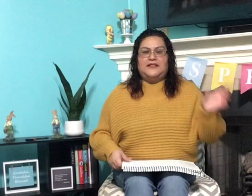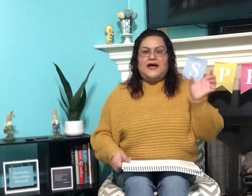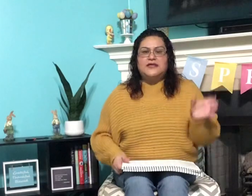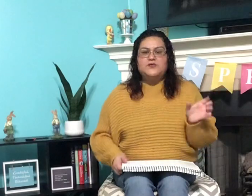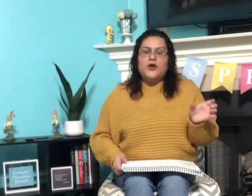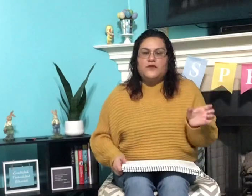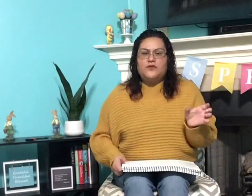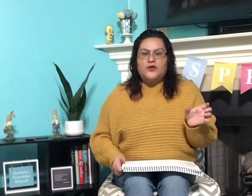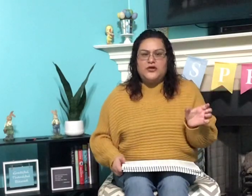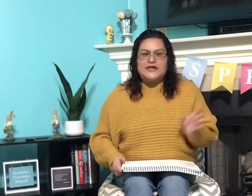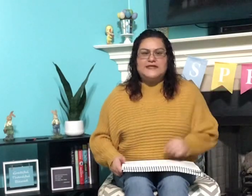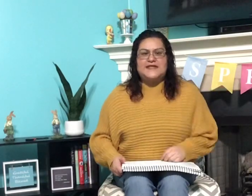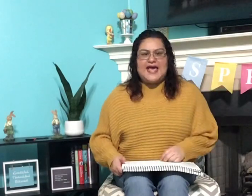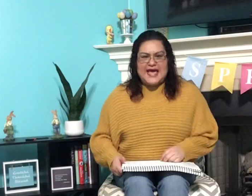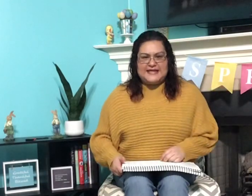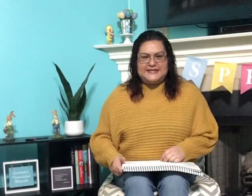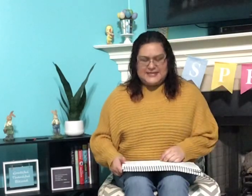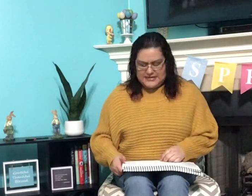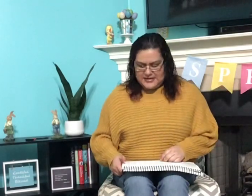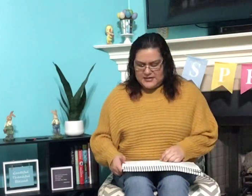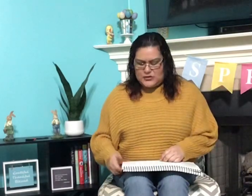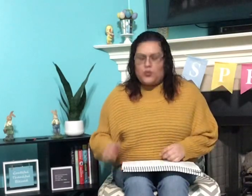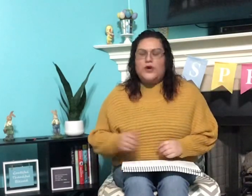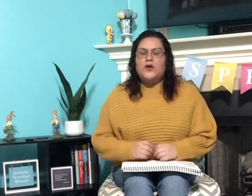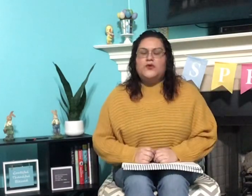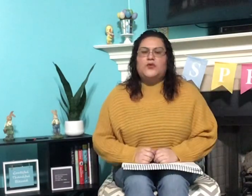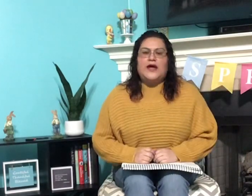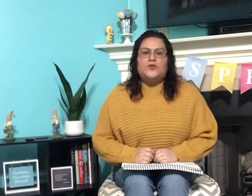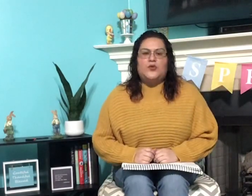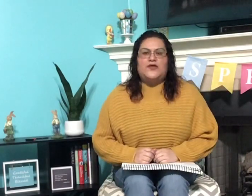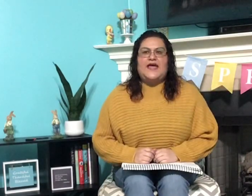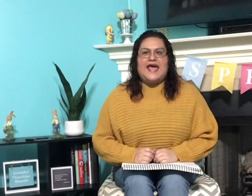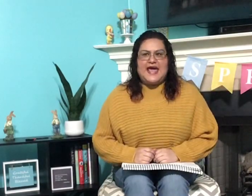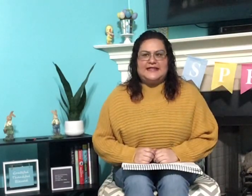last part of the word, is et. So what would rhyme with et?